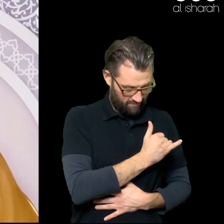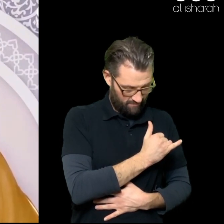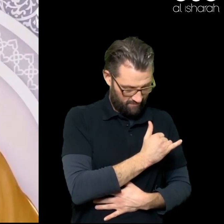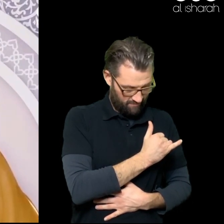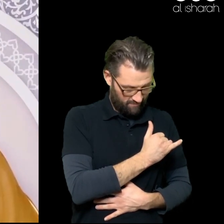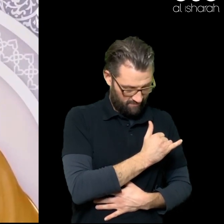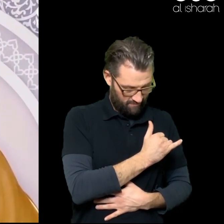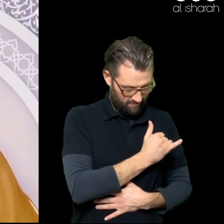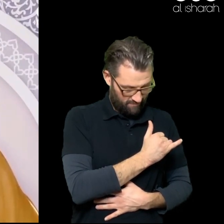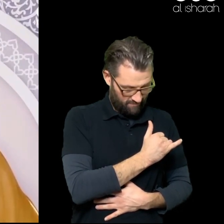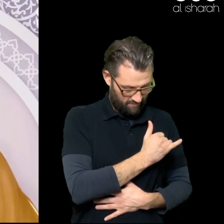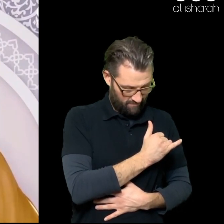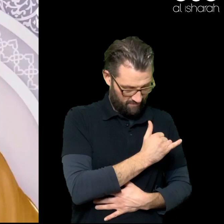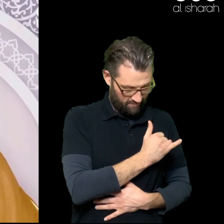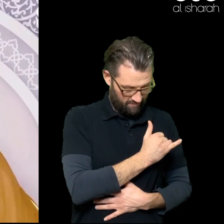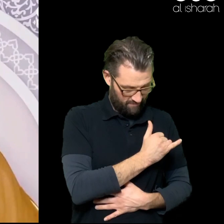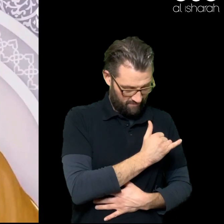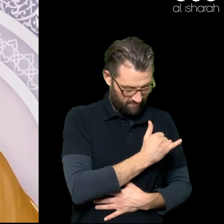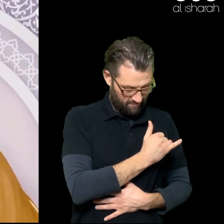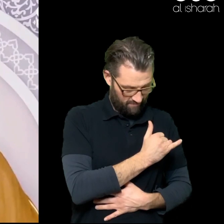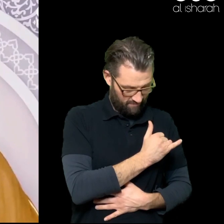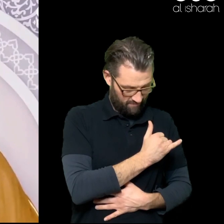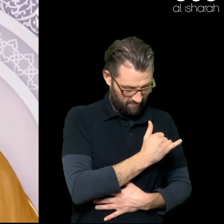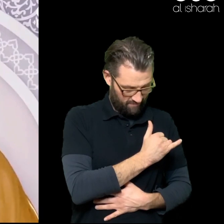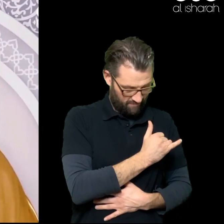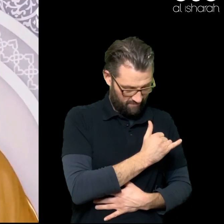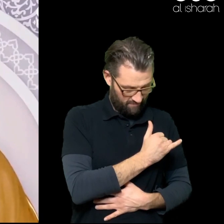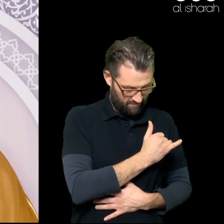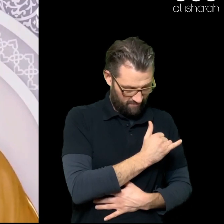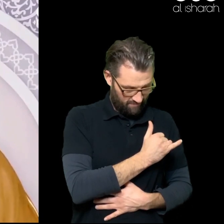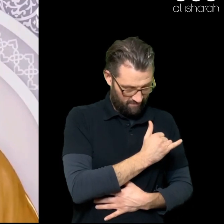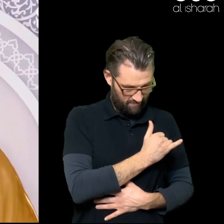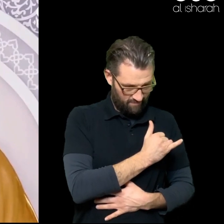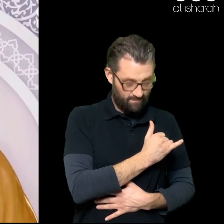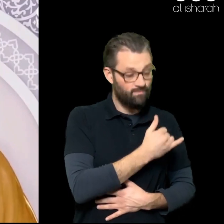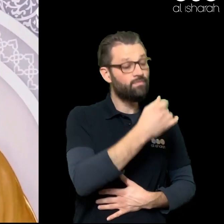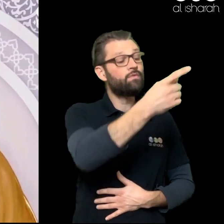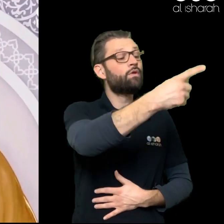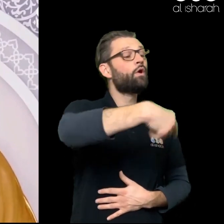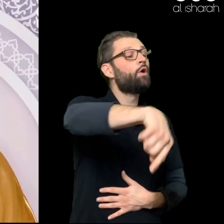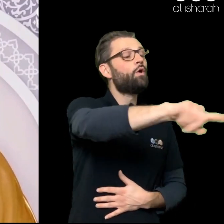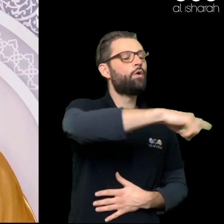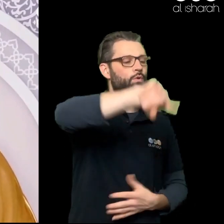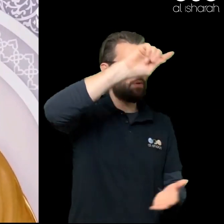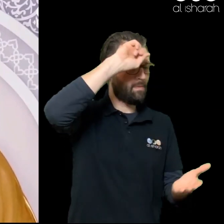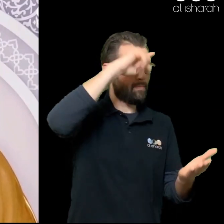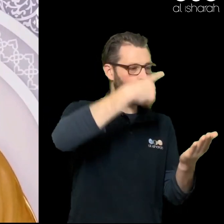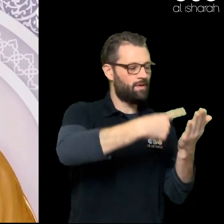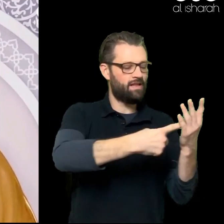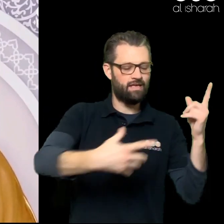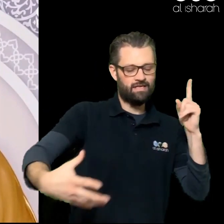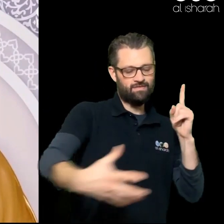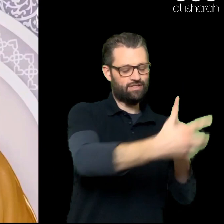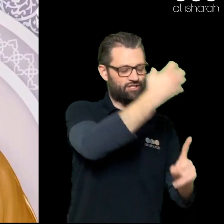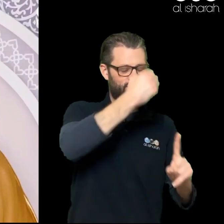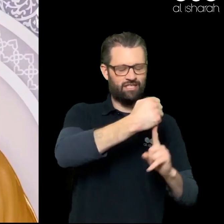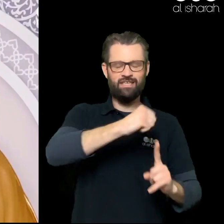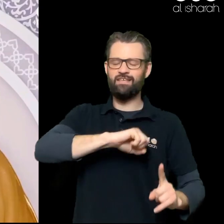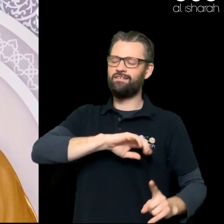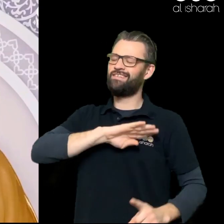of Allah That the hearts will achieve contentment and calmness So remembrance of Allah is primarily in the obedience of Allah